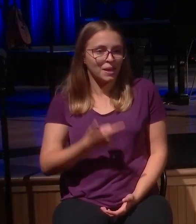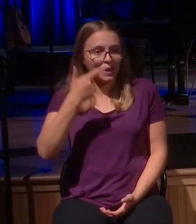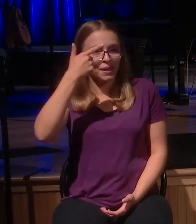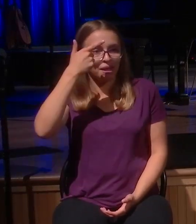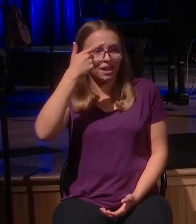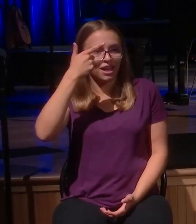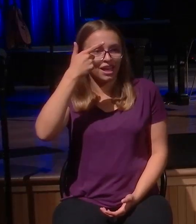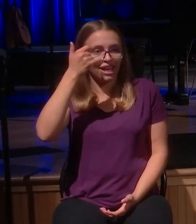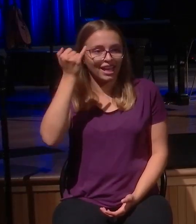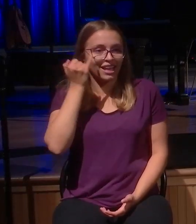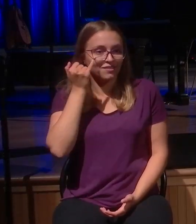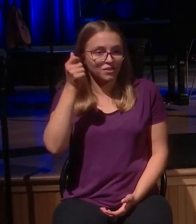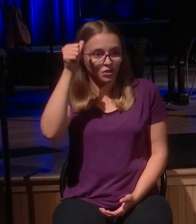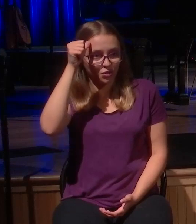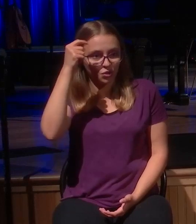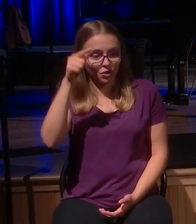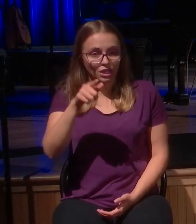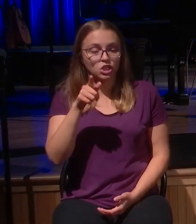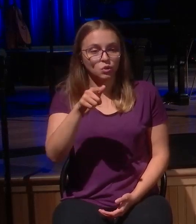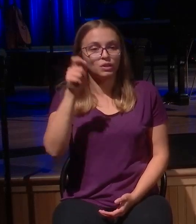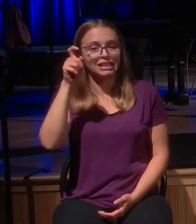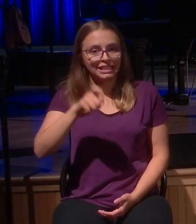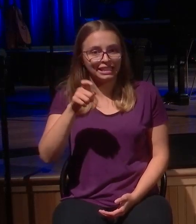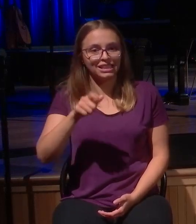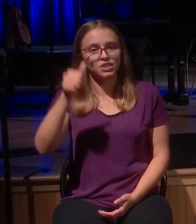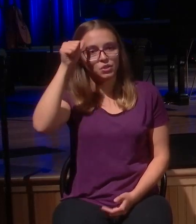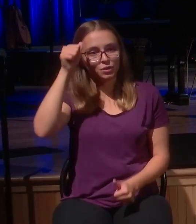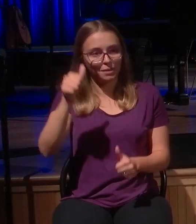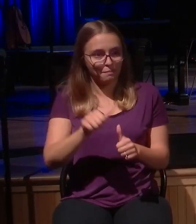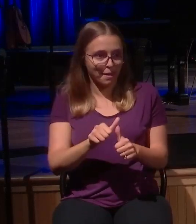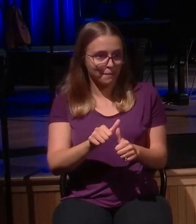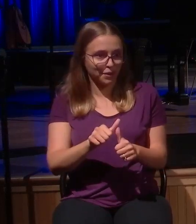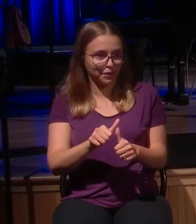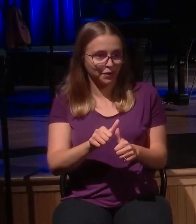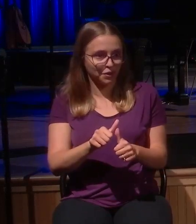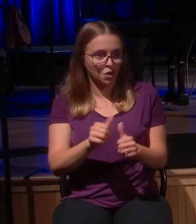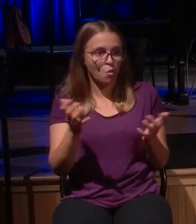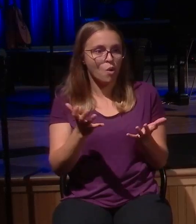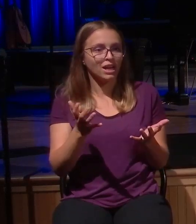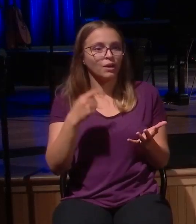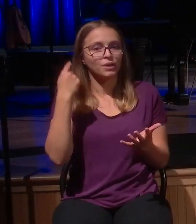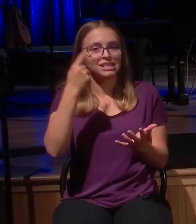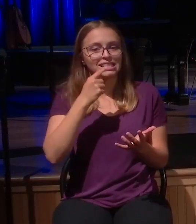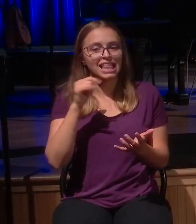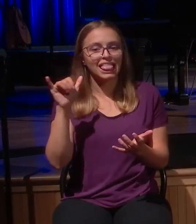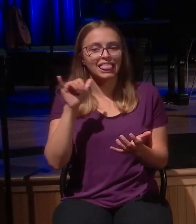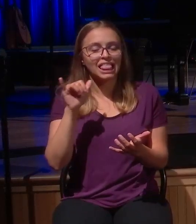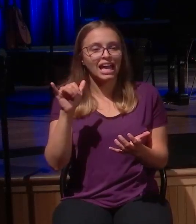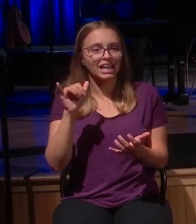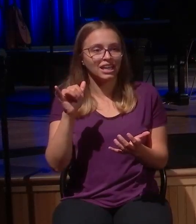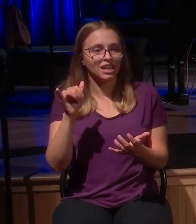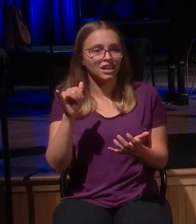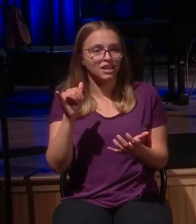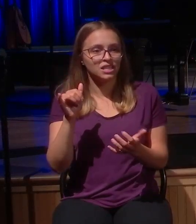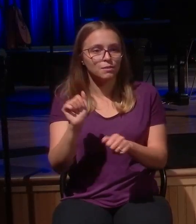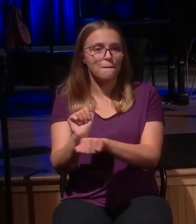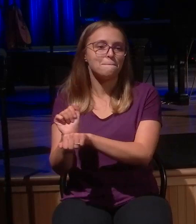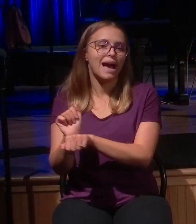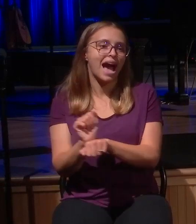And in the meantime, we recognize what it was like. We recall what it was like in our own flesh to be bound by the sinful nature. Here's what I